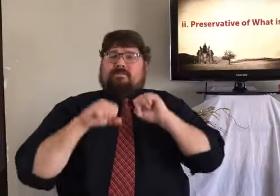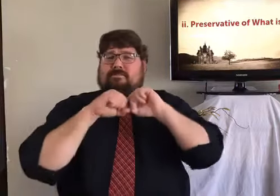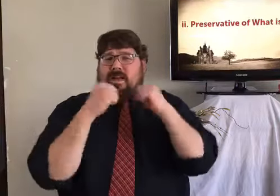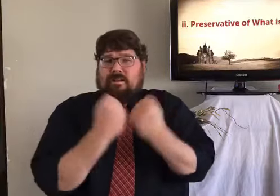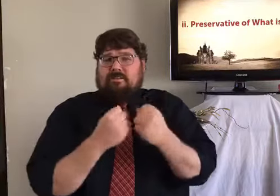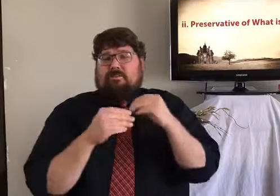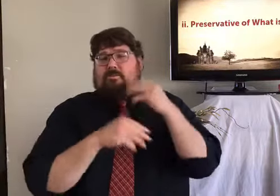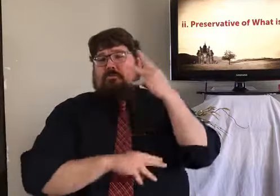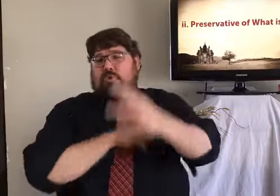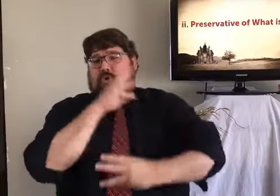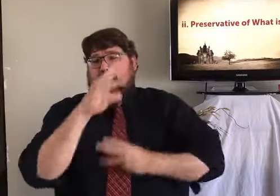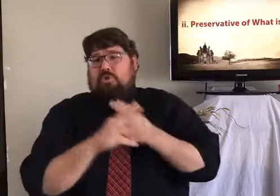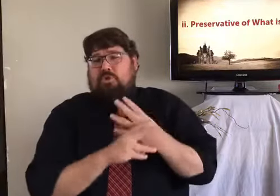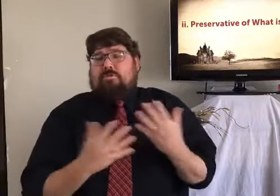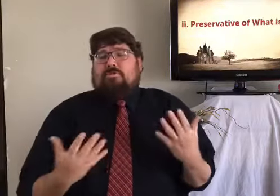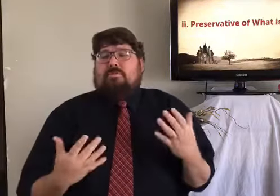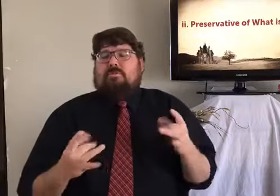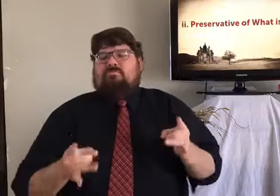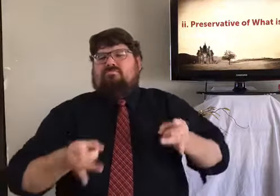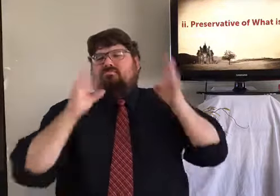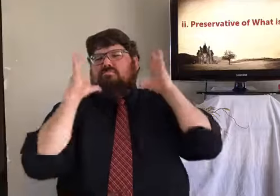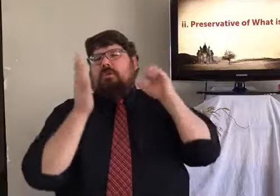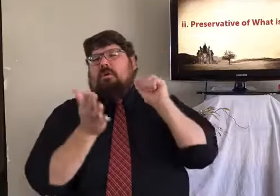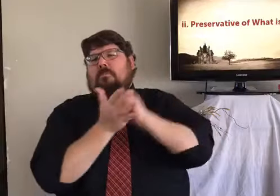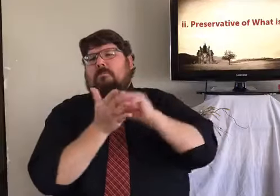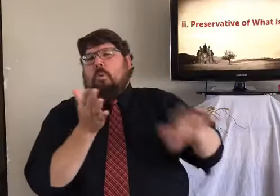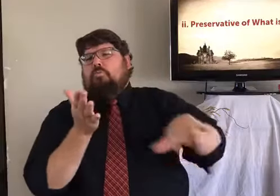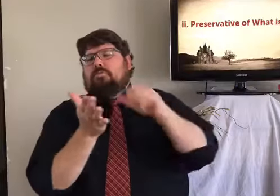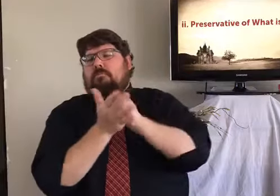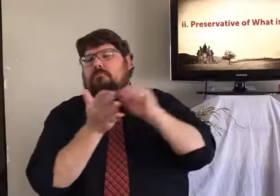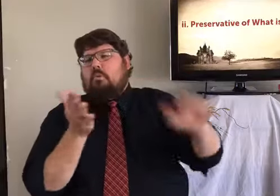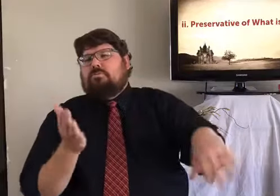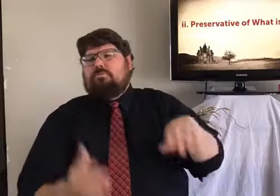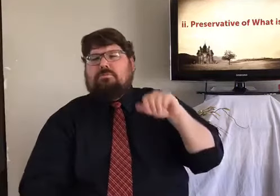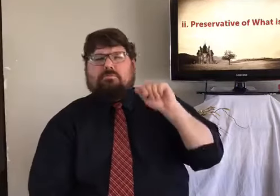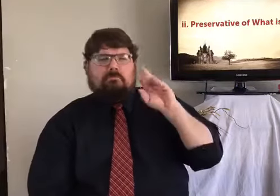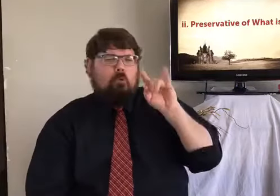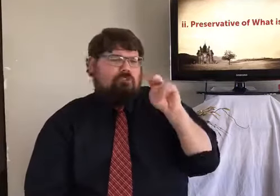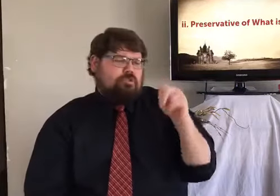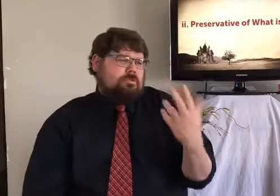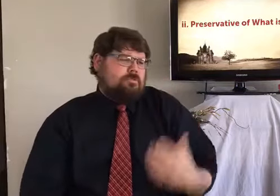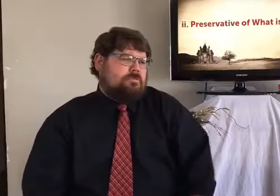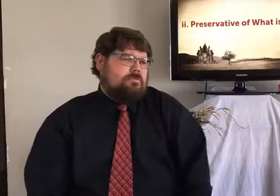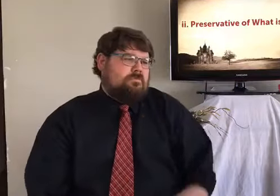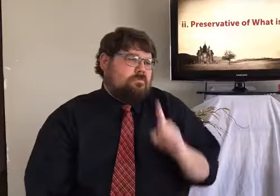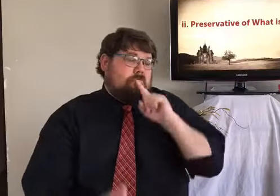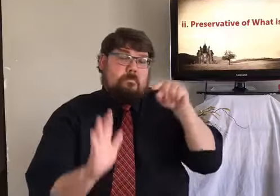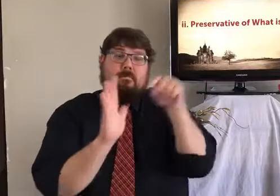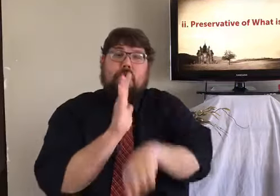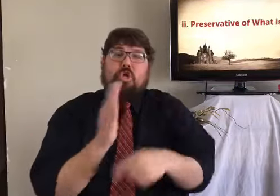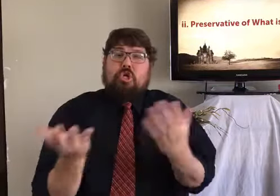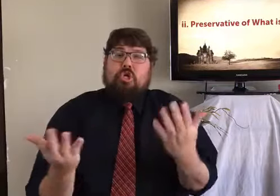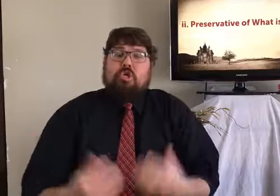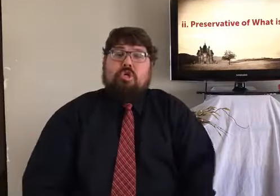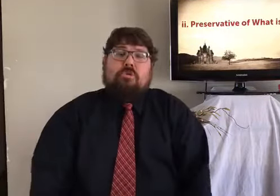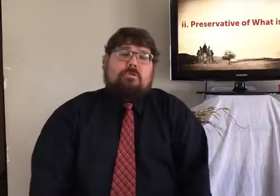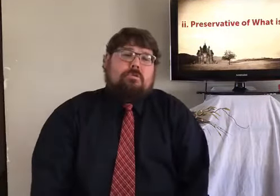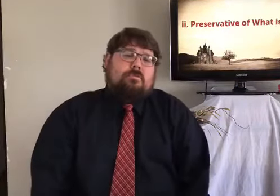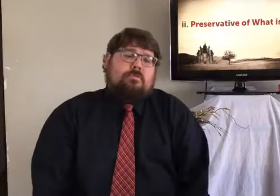For example, our society, our world, we